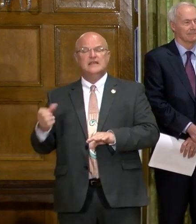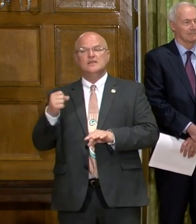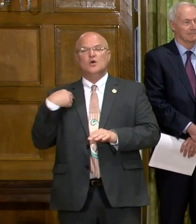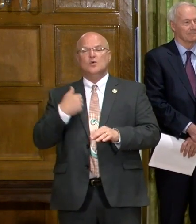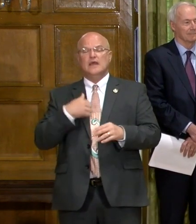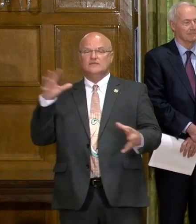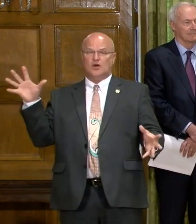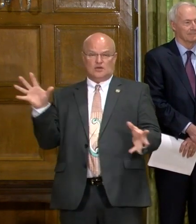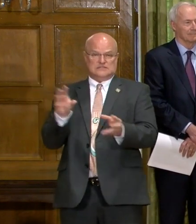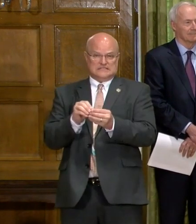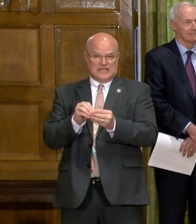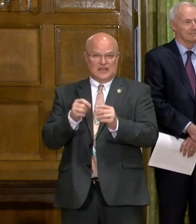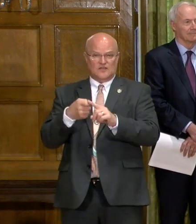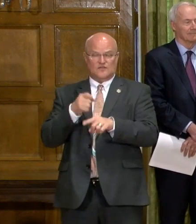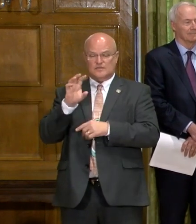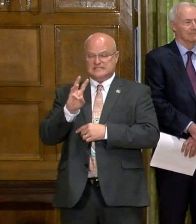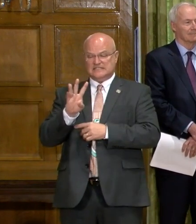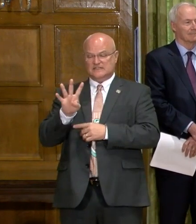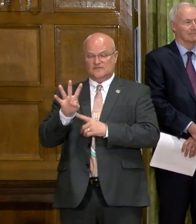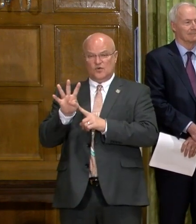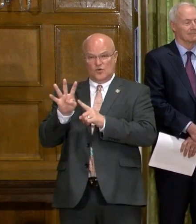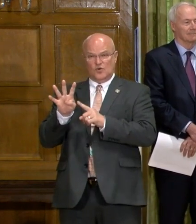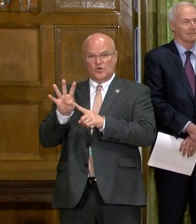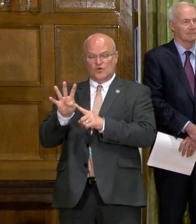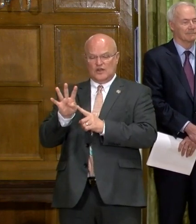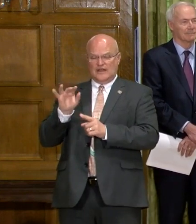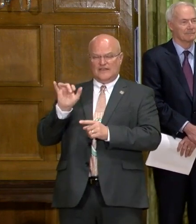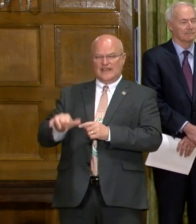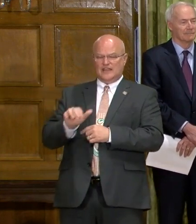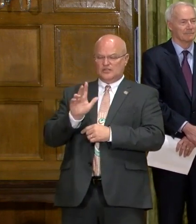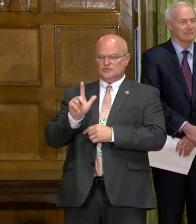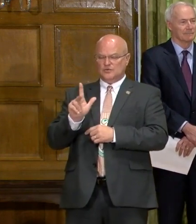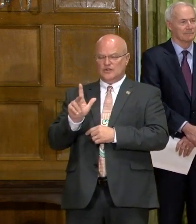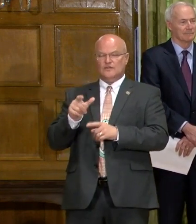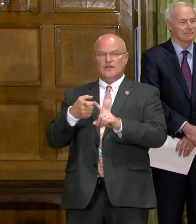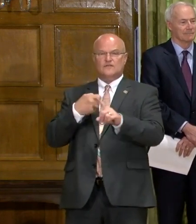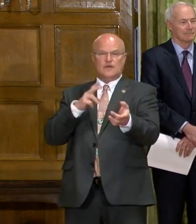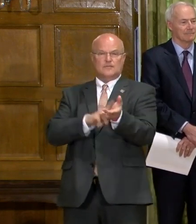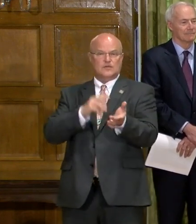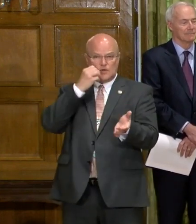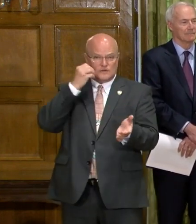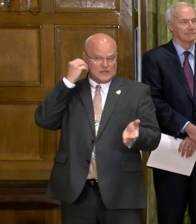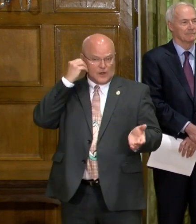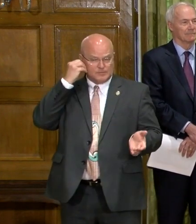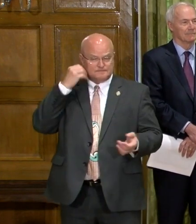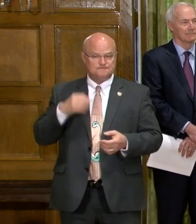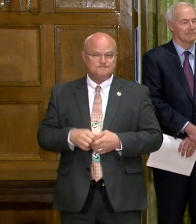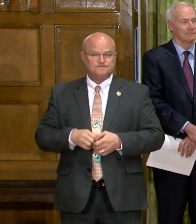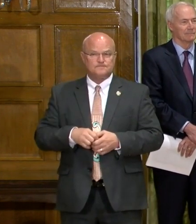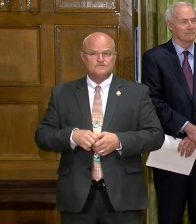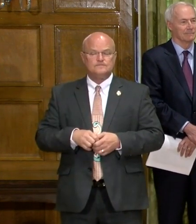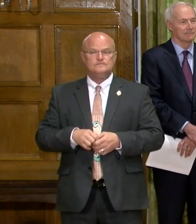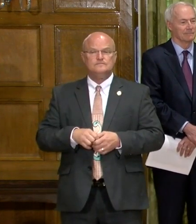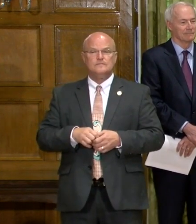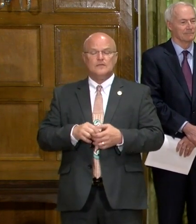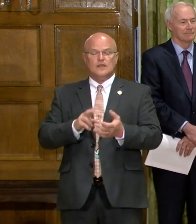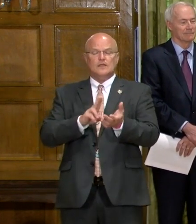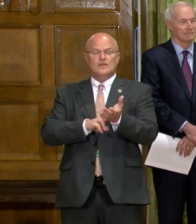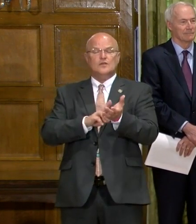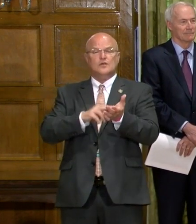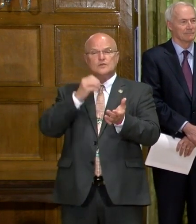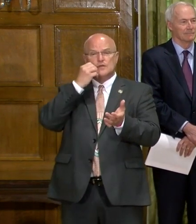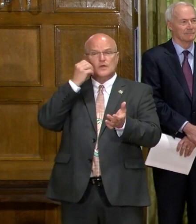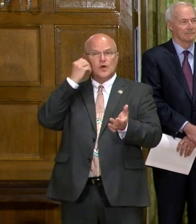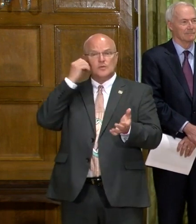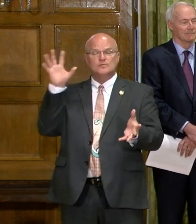And so we have a total of our 64 deaths. Of those, 23 are nursing home related. Our nursing homes, we